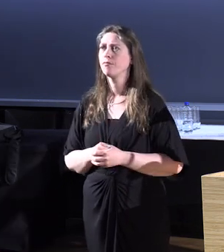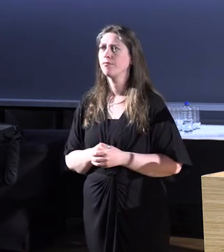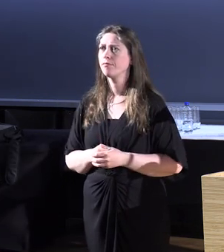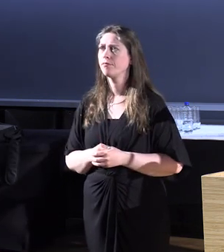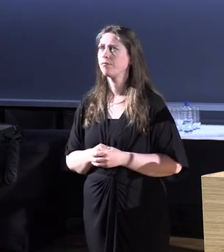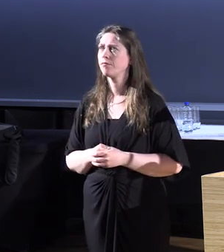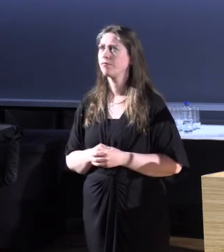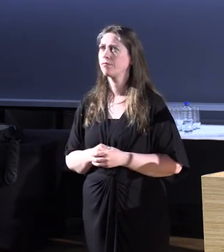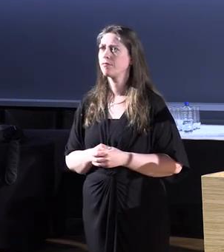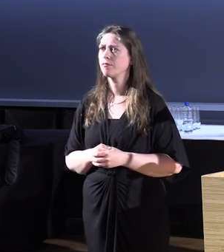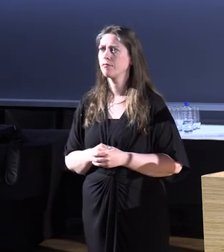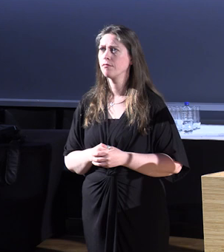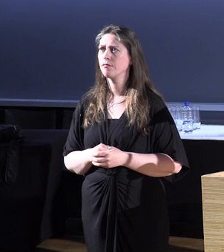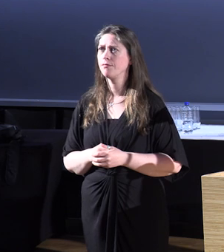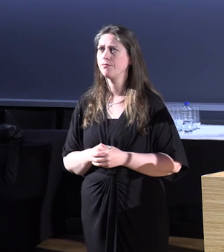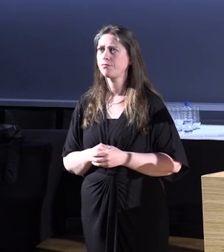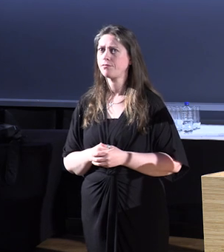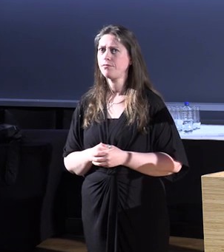And then Rosa as well.